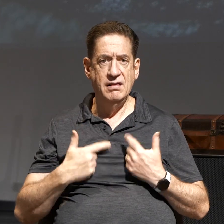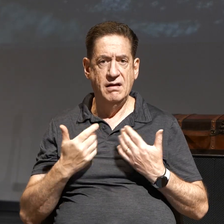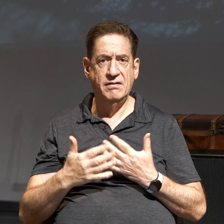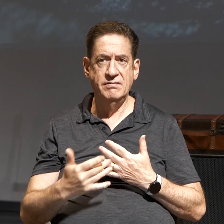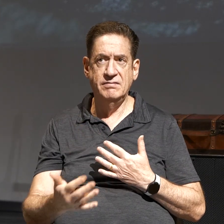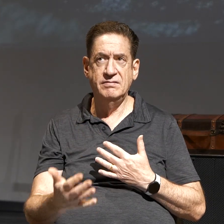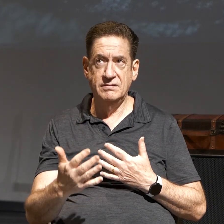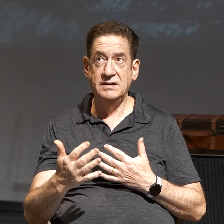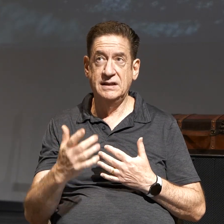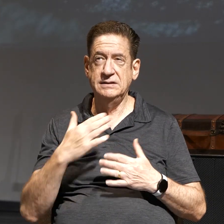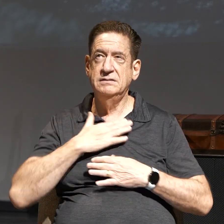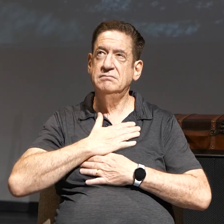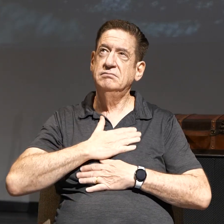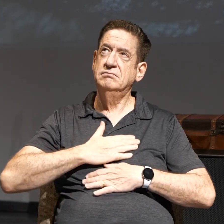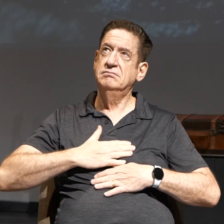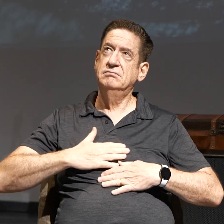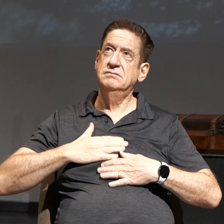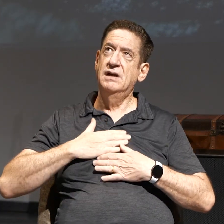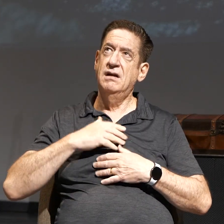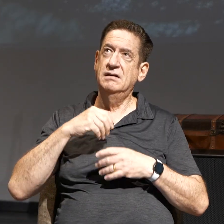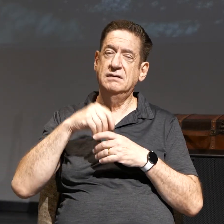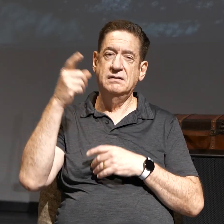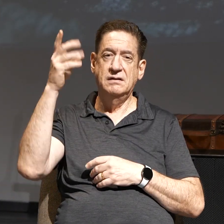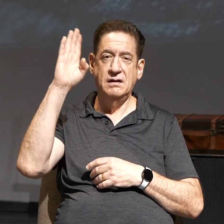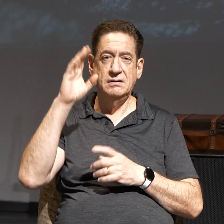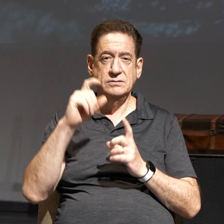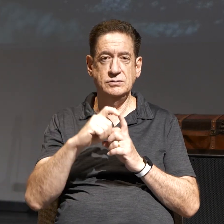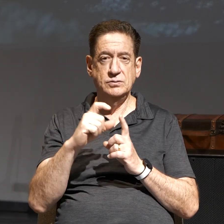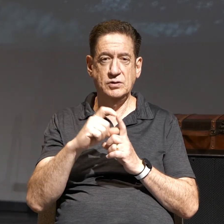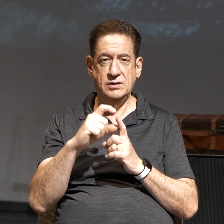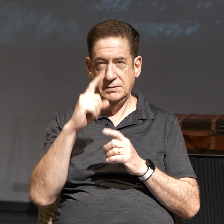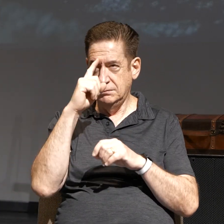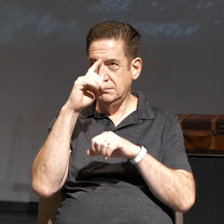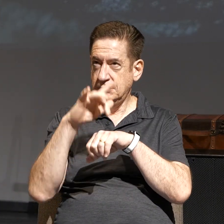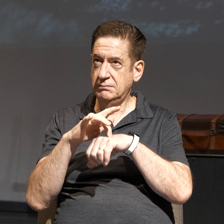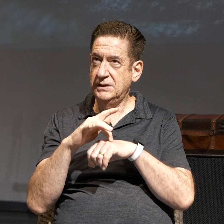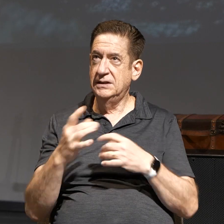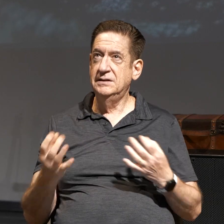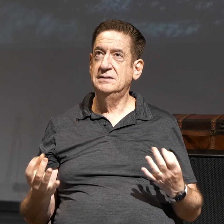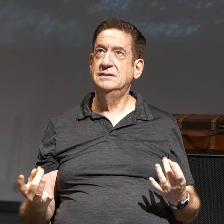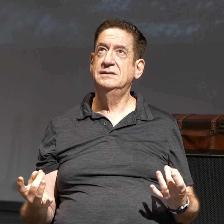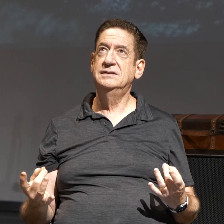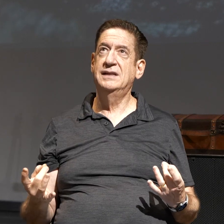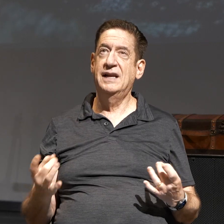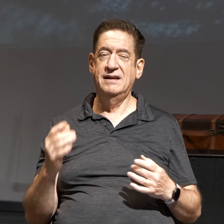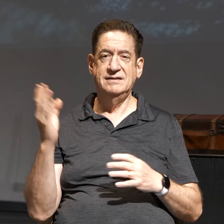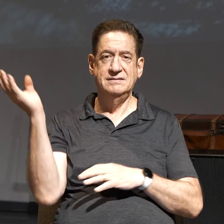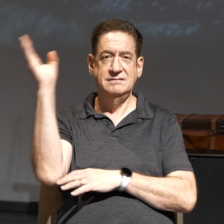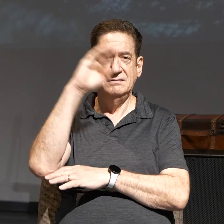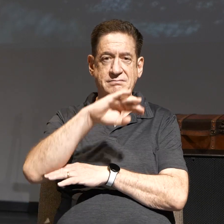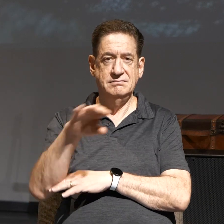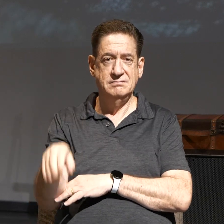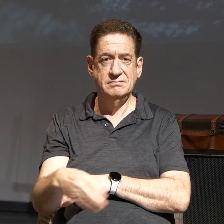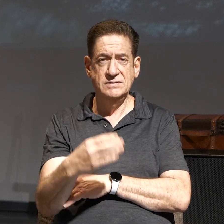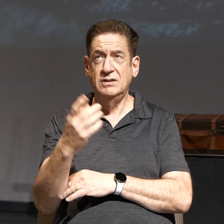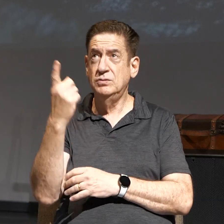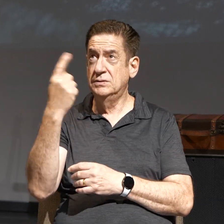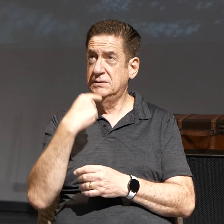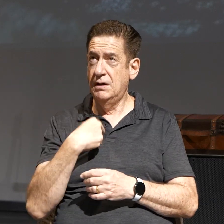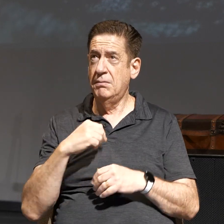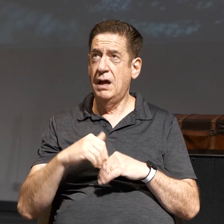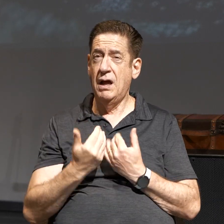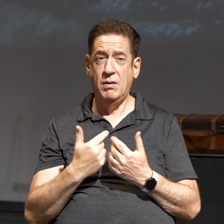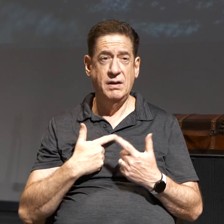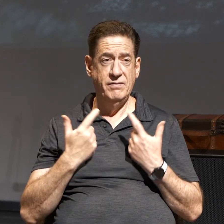They delight in God's Word and meditate on it day and night. They just enjoy God. God, you tell me how to live my life.